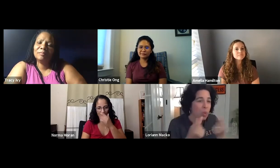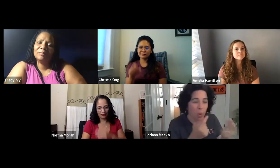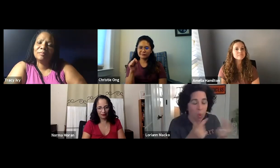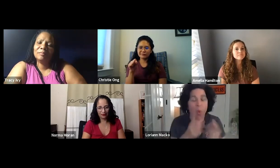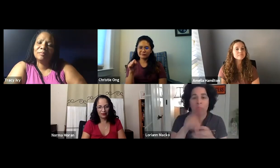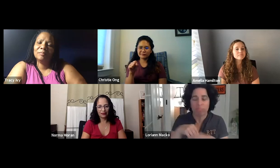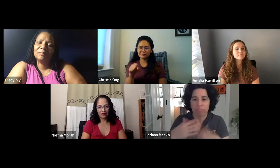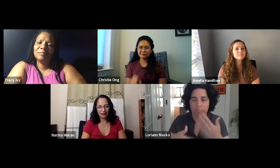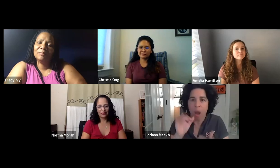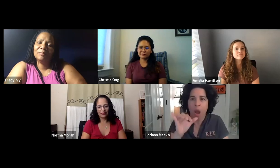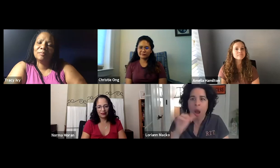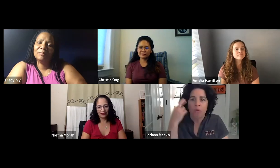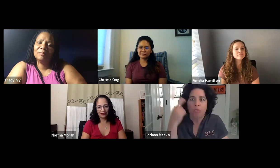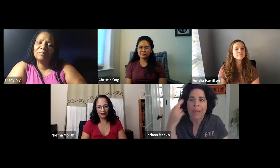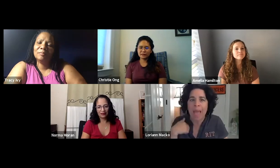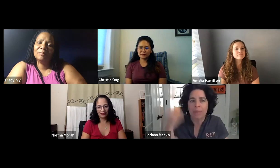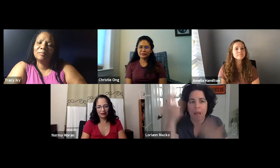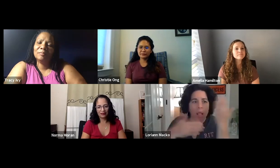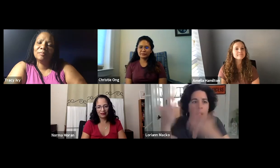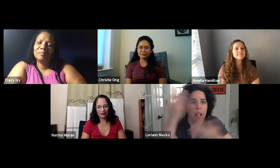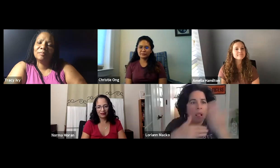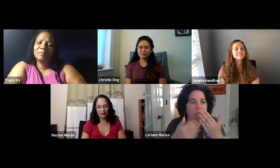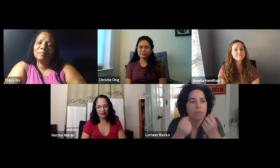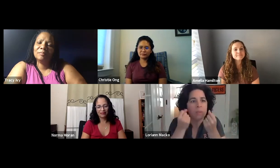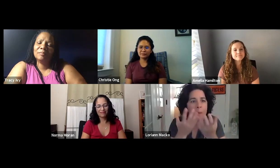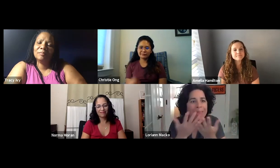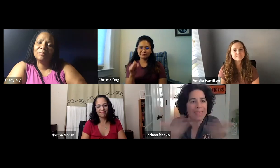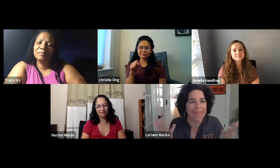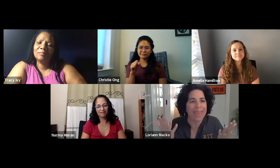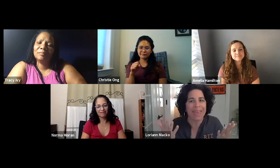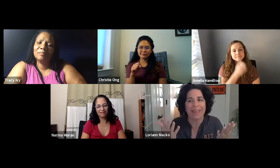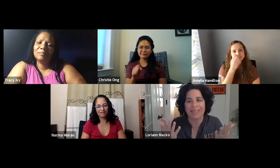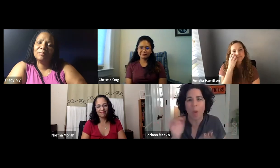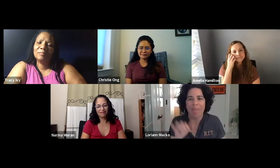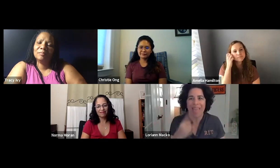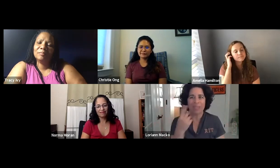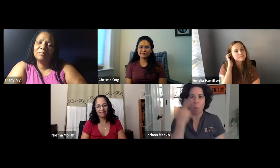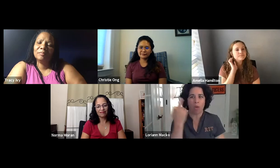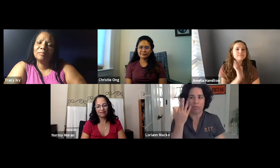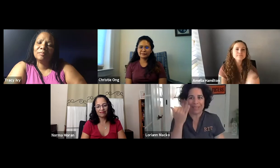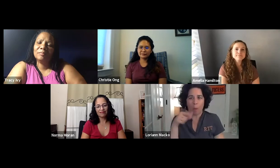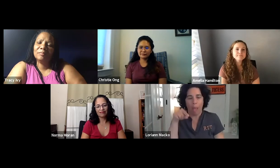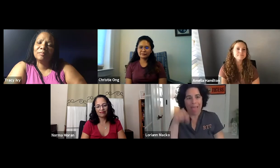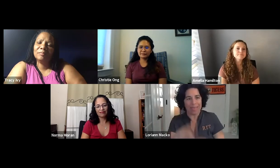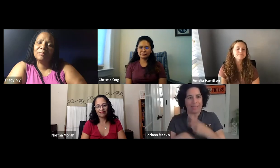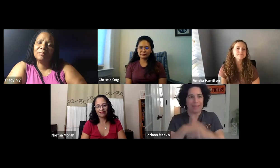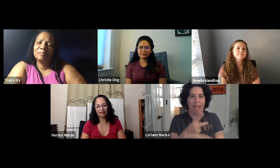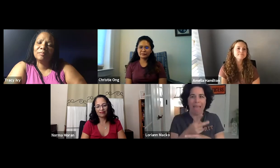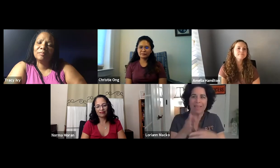just kind of lived in my own world. And when I finally got involved, I realized so many things that I had overlooked. And